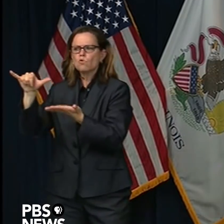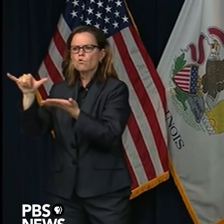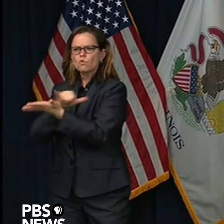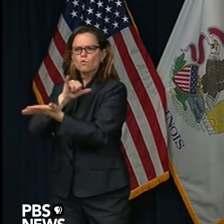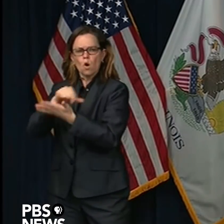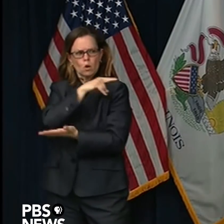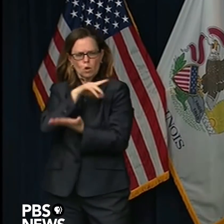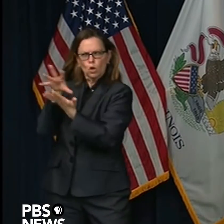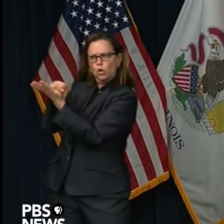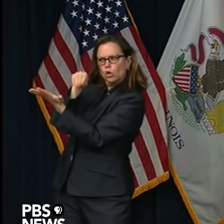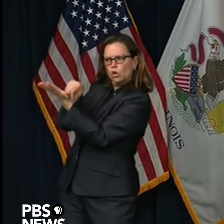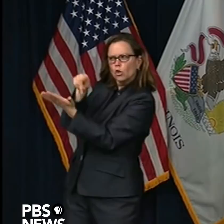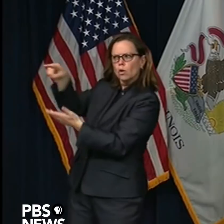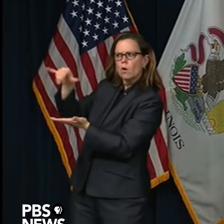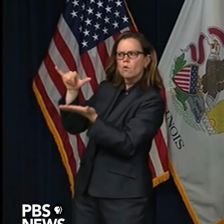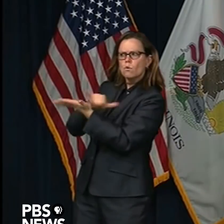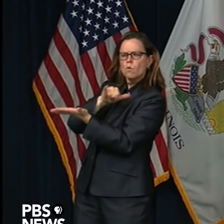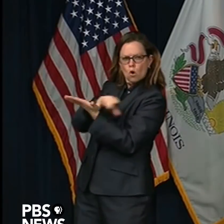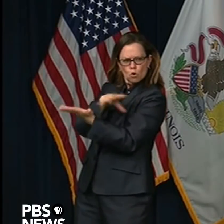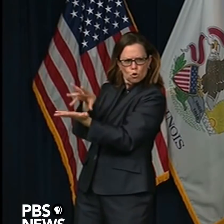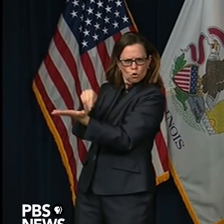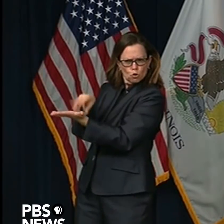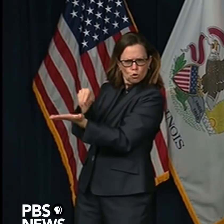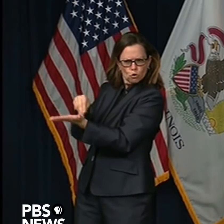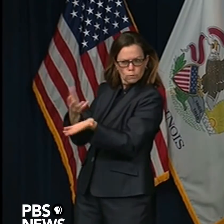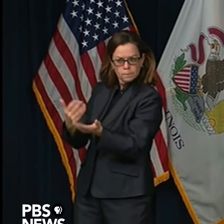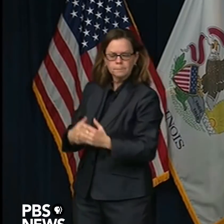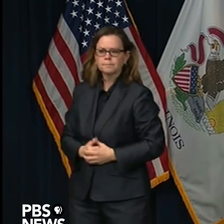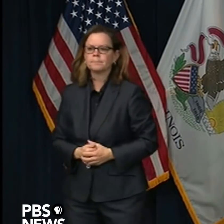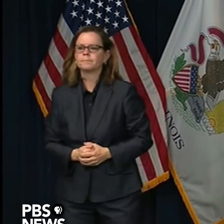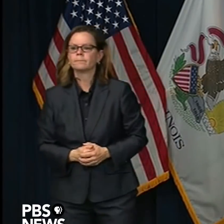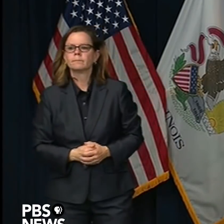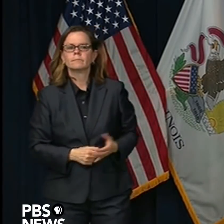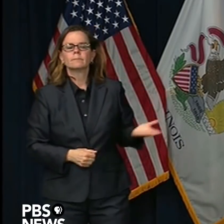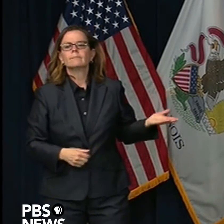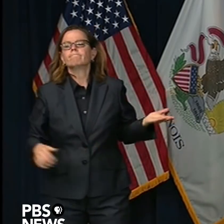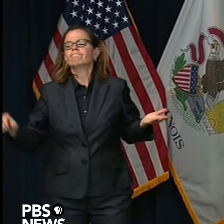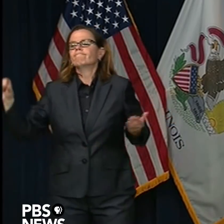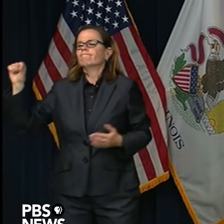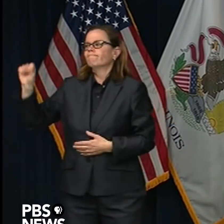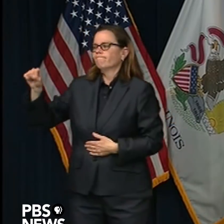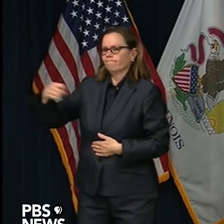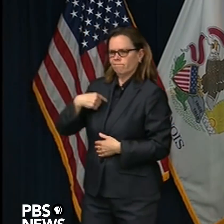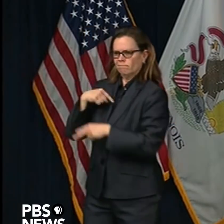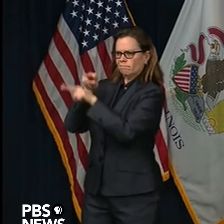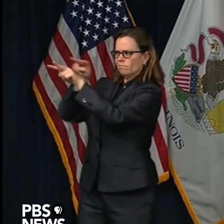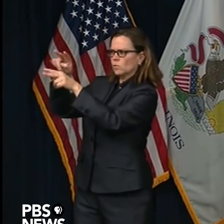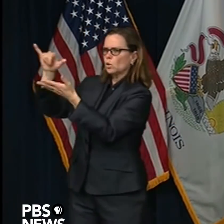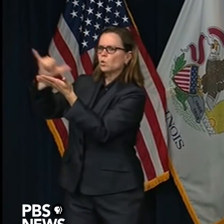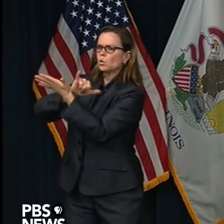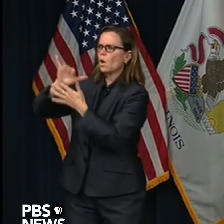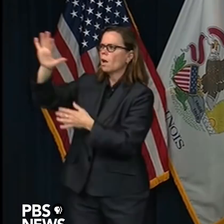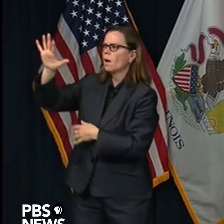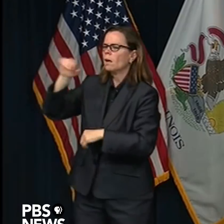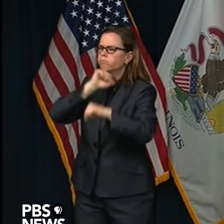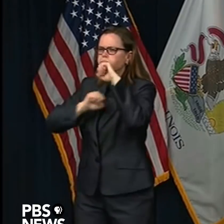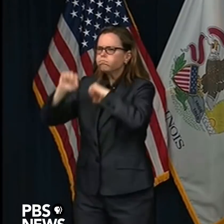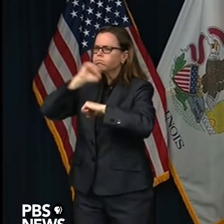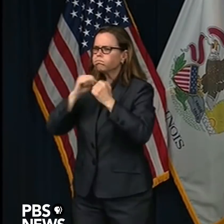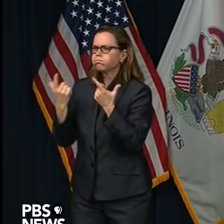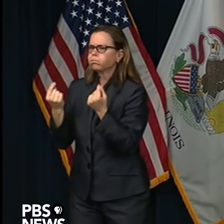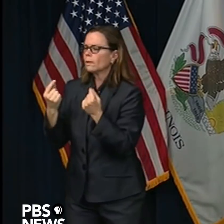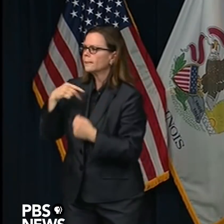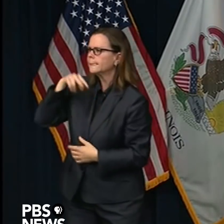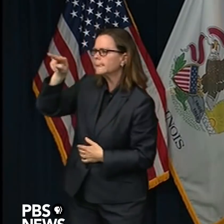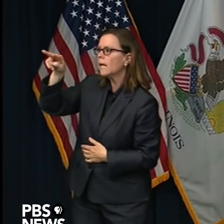Well, you know, as I watch the challenges in New York, I mean, one is preparation. You know, we I don't know if you